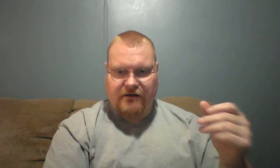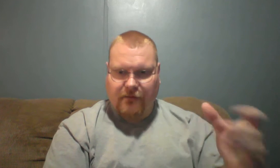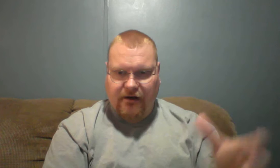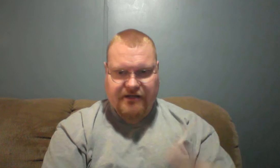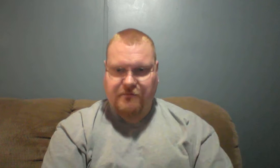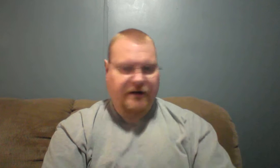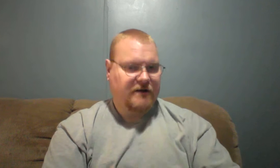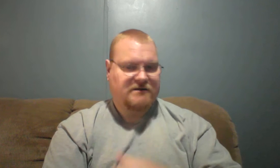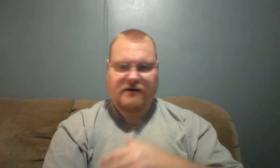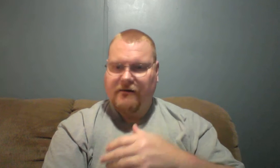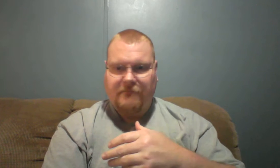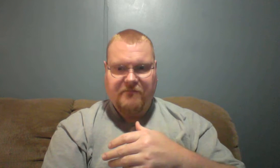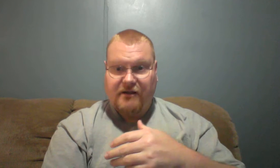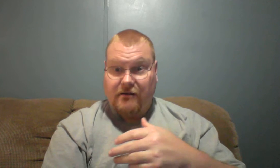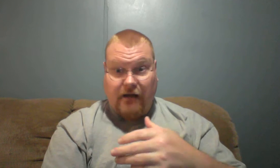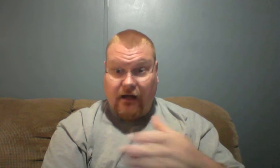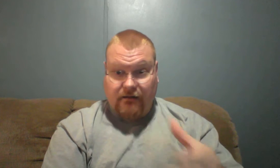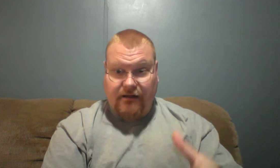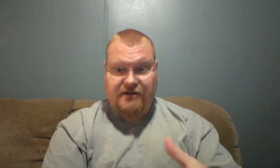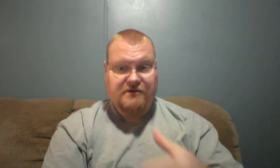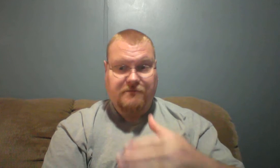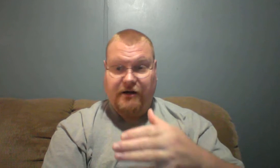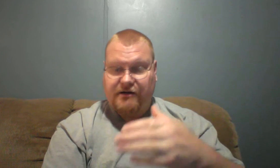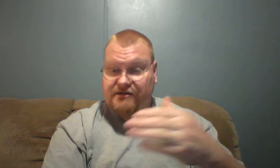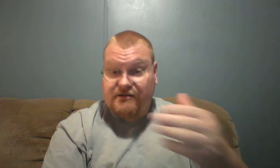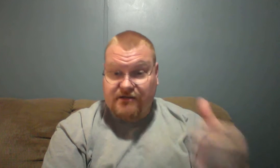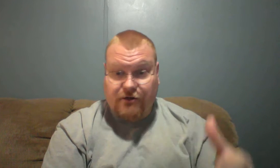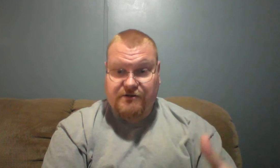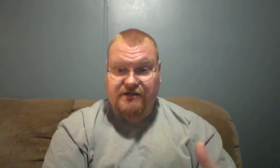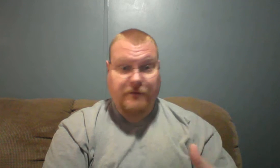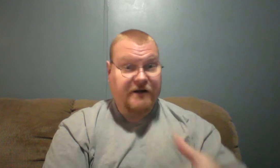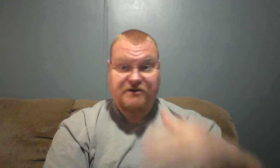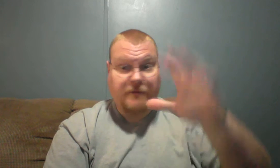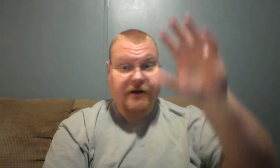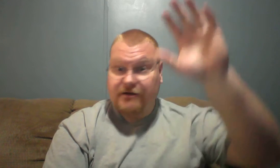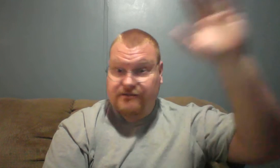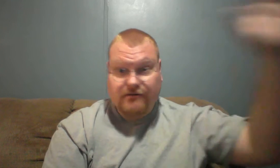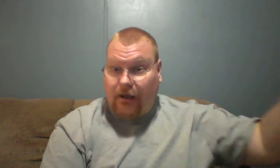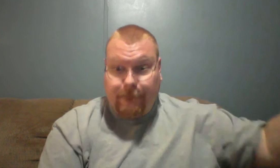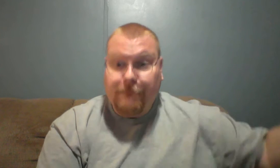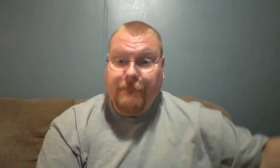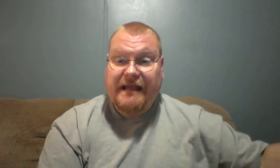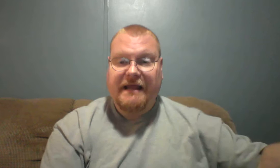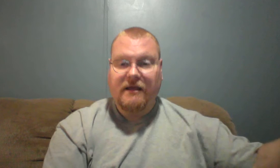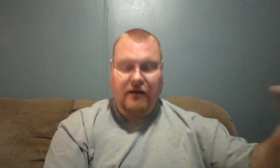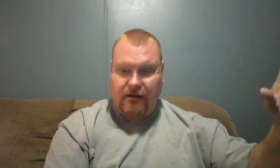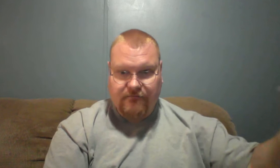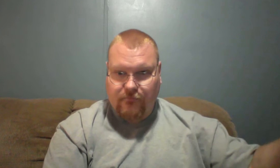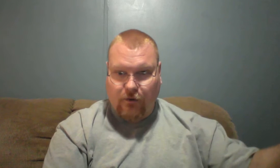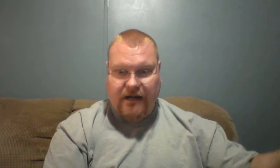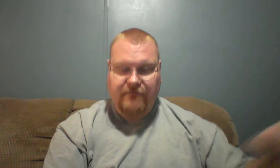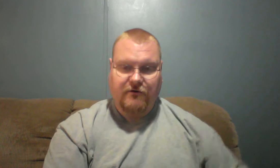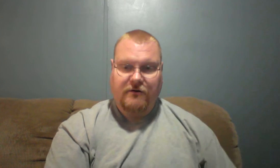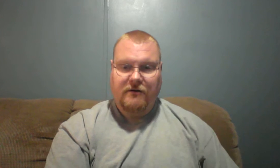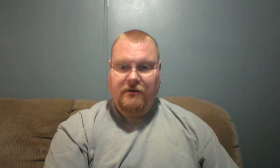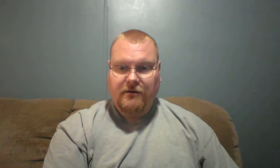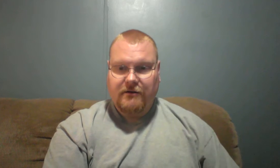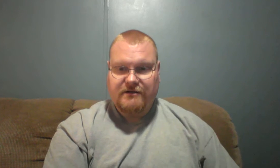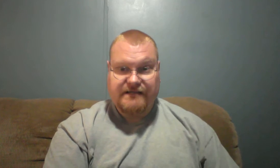demonic spirits, unclean spirits, seducing spirits, spirits, many of whatever sin